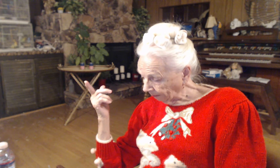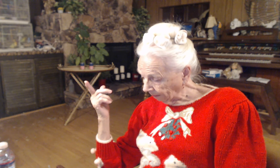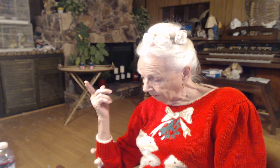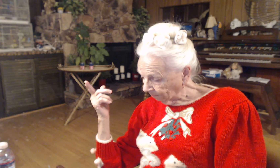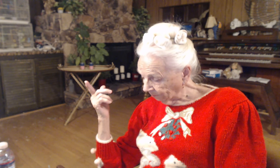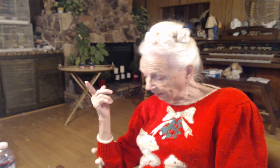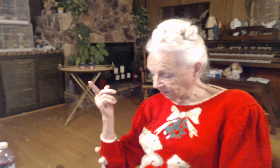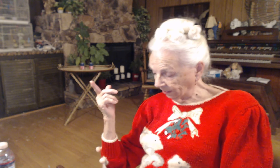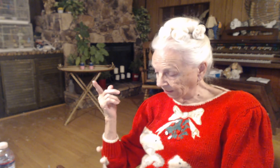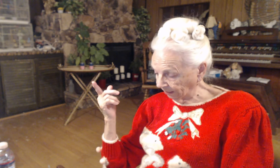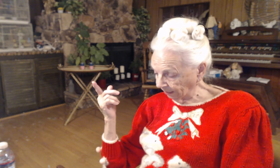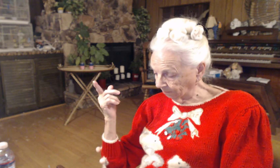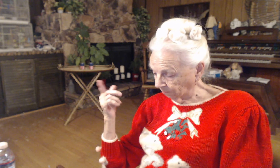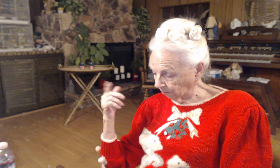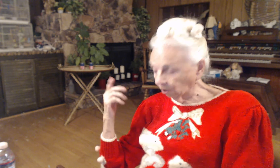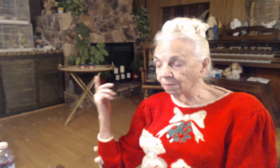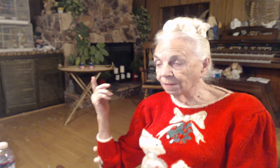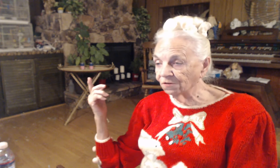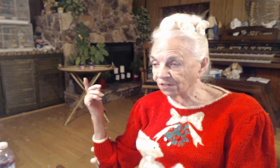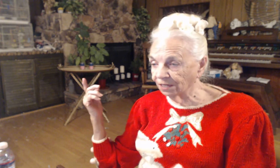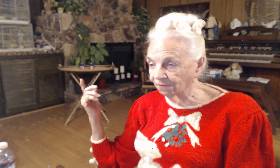They said unto him, All men seek for thee.